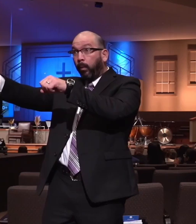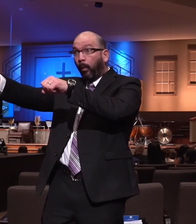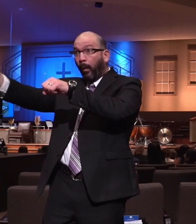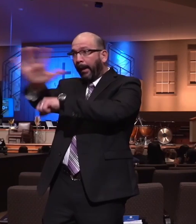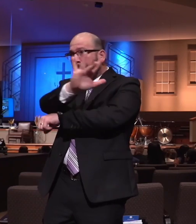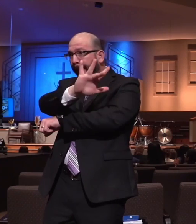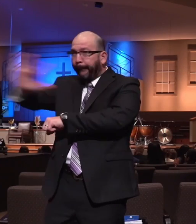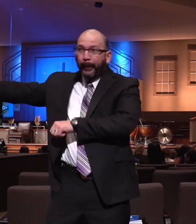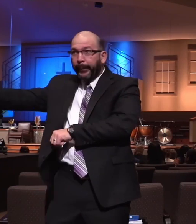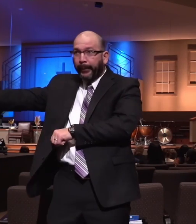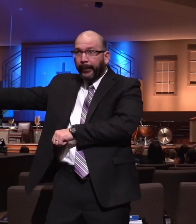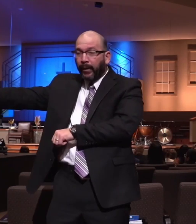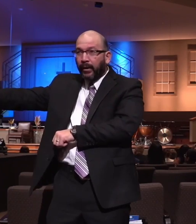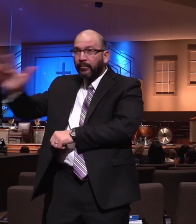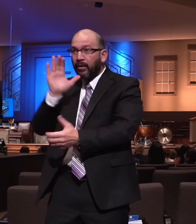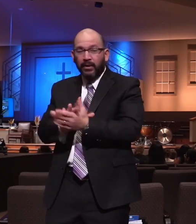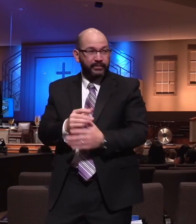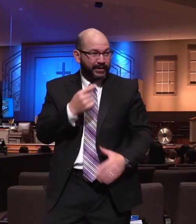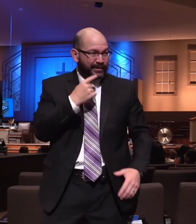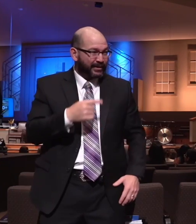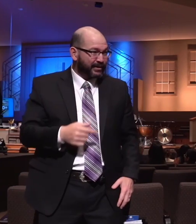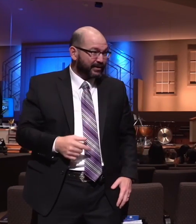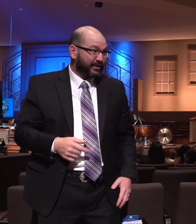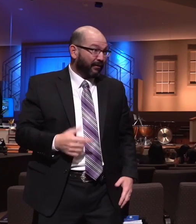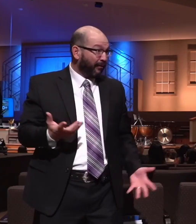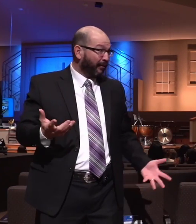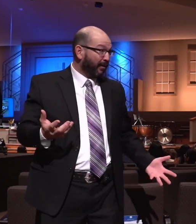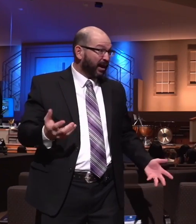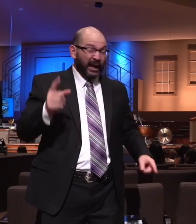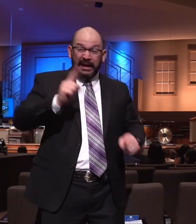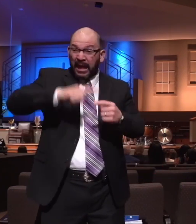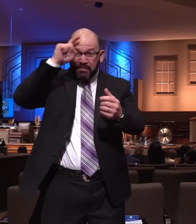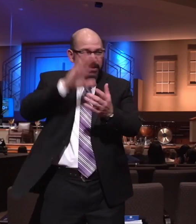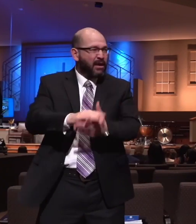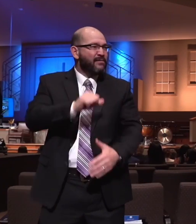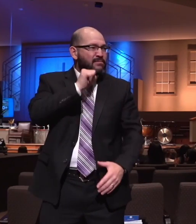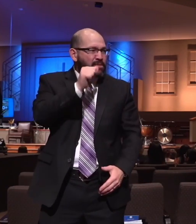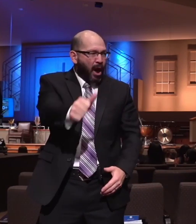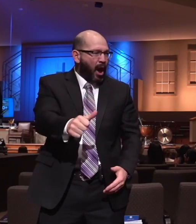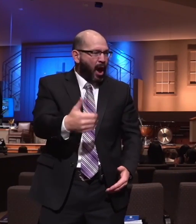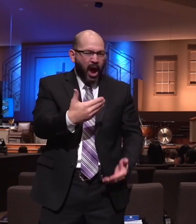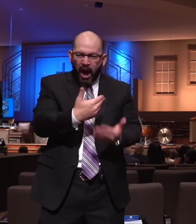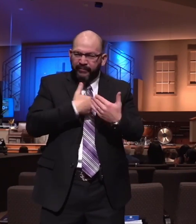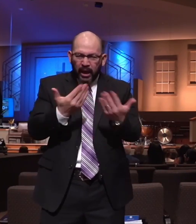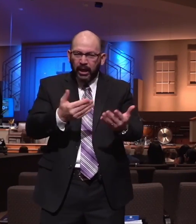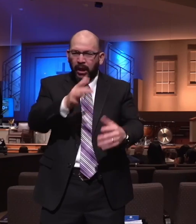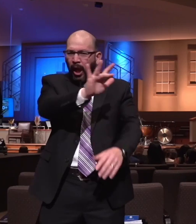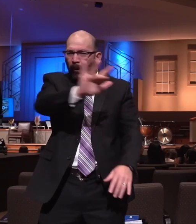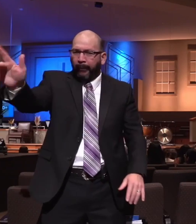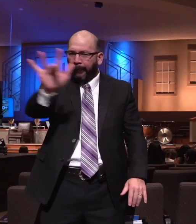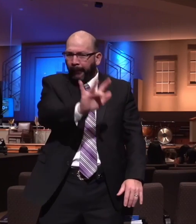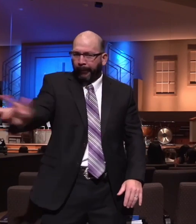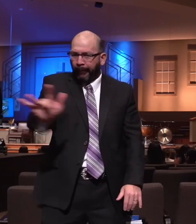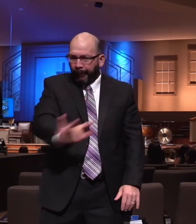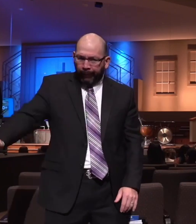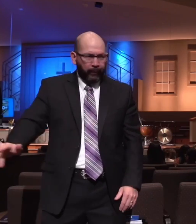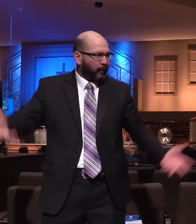And Terry comes back. Even now, she'll say, you just cannot believe. You cannot believe that didn't have this, and they didn't have this, and they didn't have this.